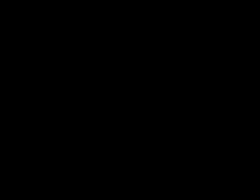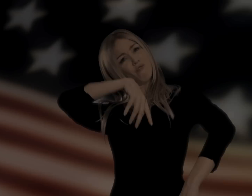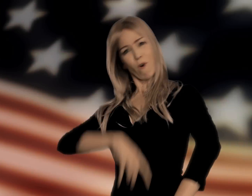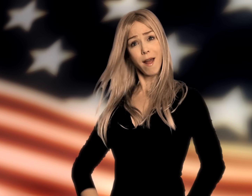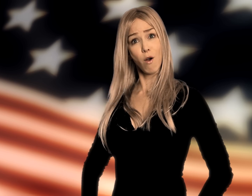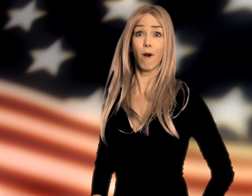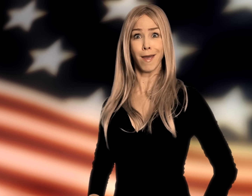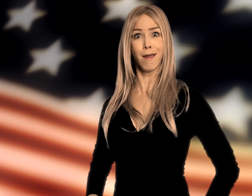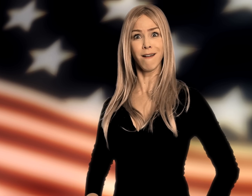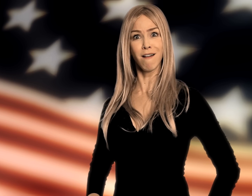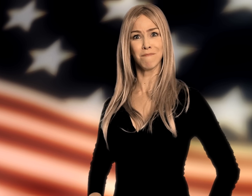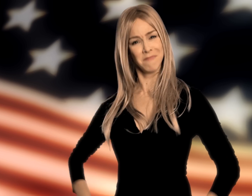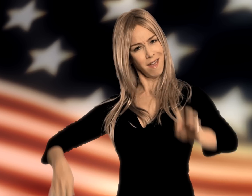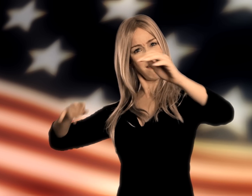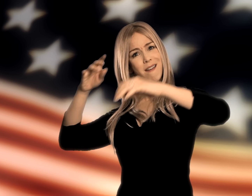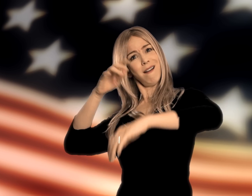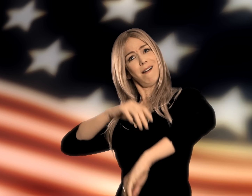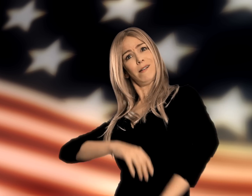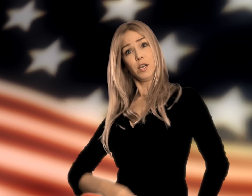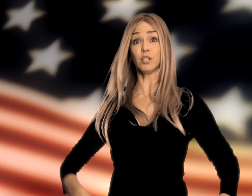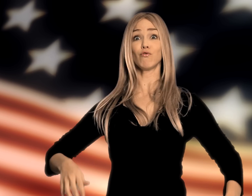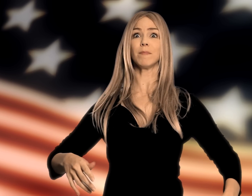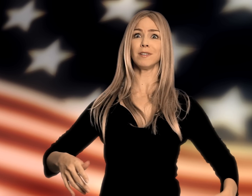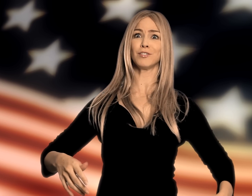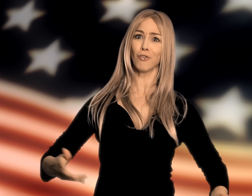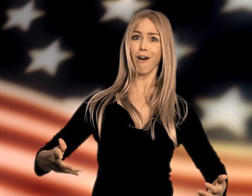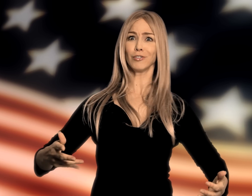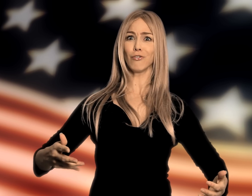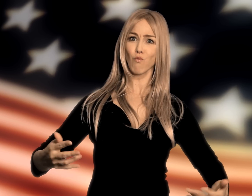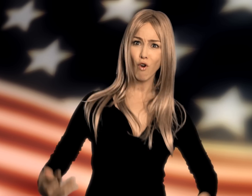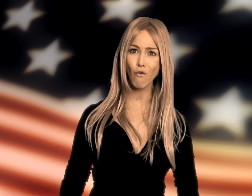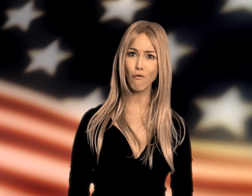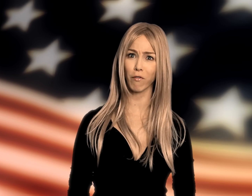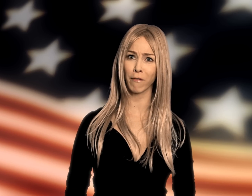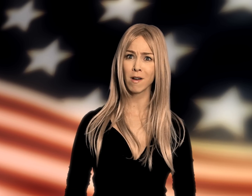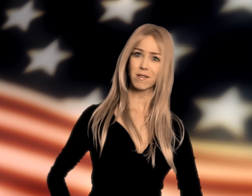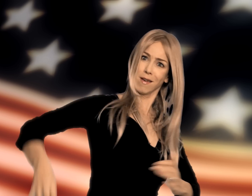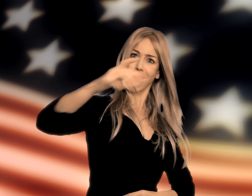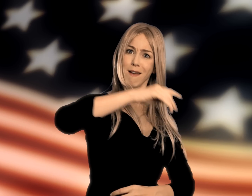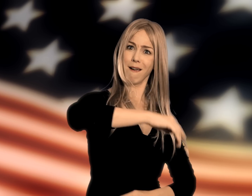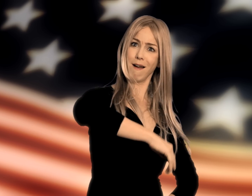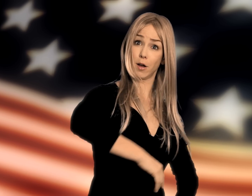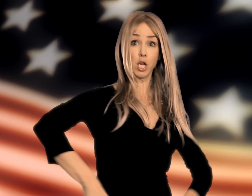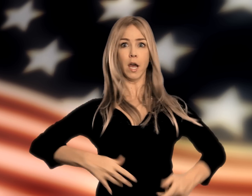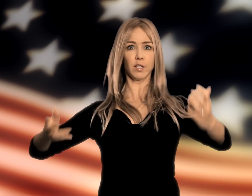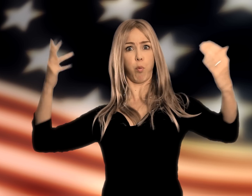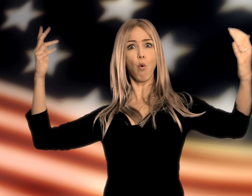Wow! I hate him! Yeah! He straps his dog to the roof! Yeah! He hates poor